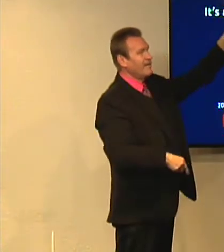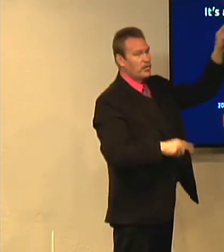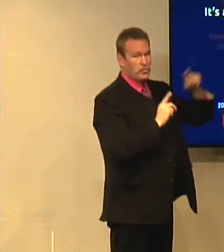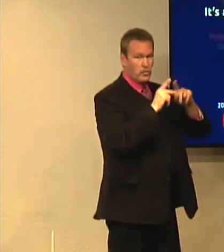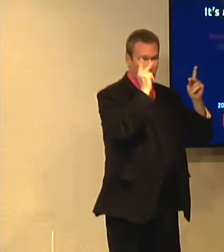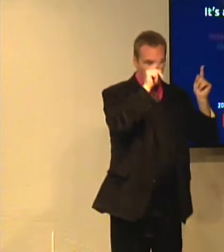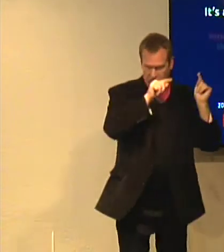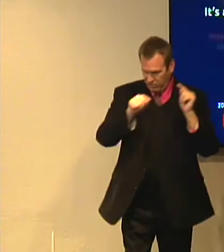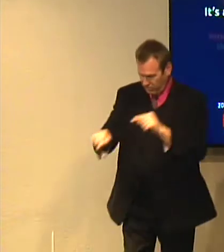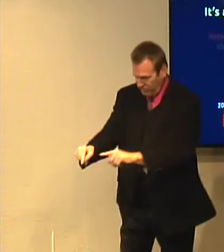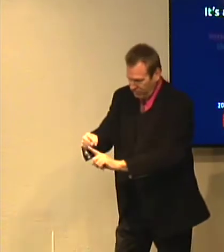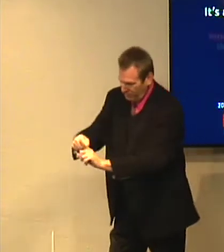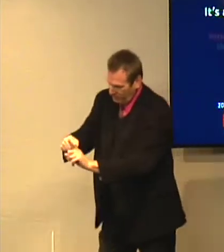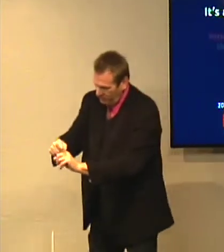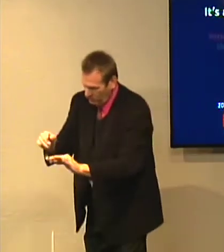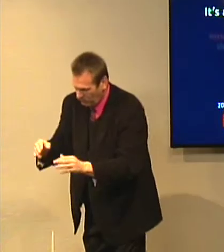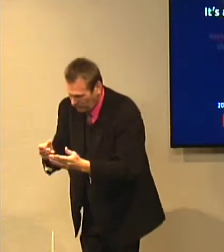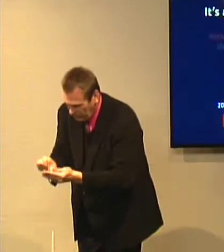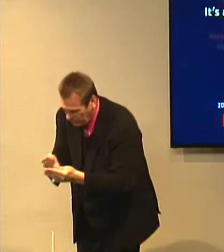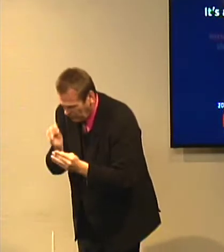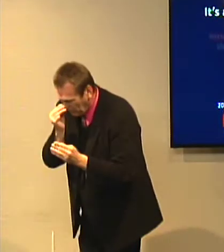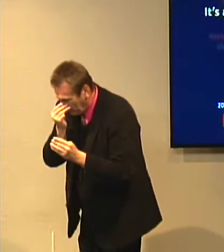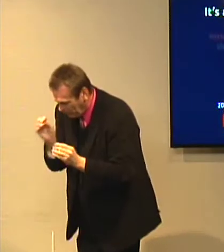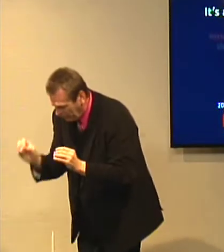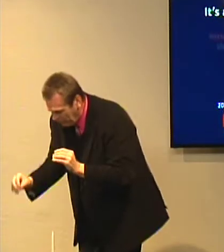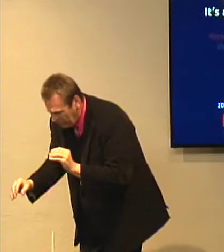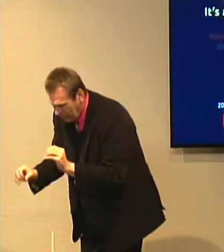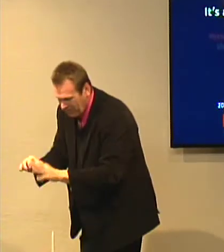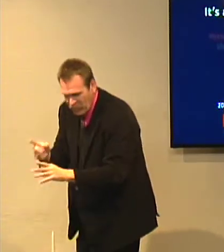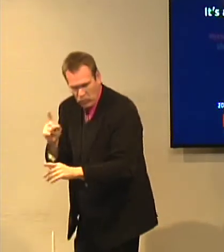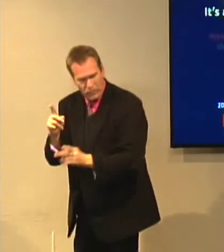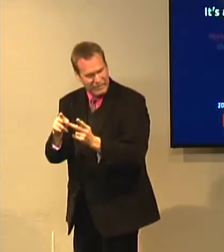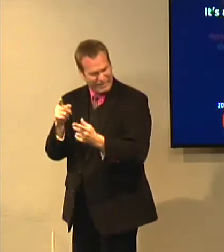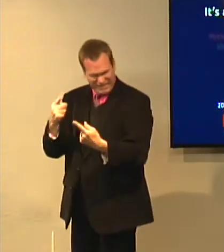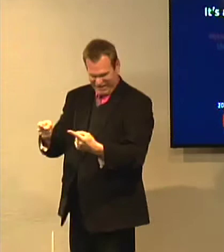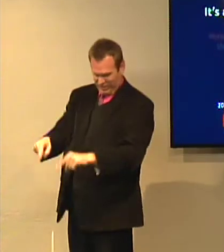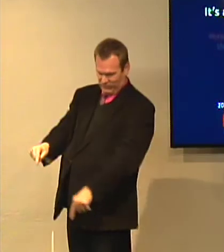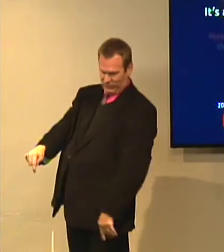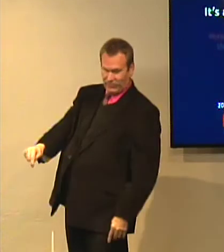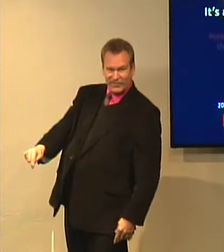their body is in the ground. And we do put flowers and things to remember it.